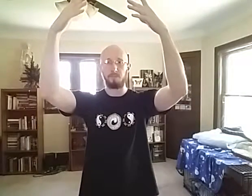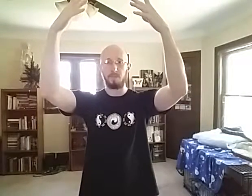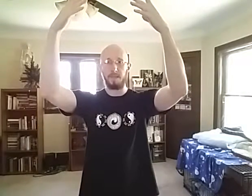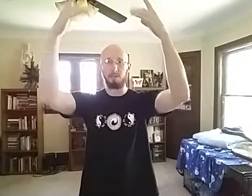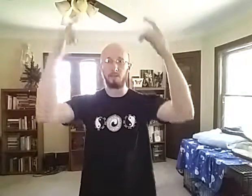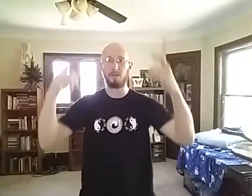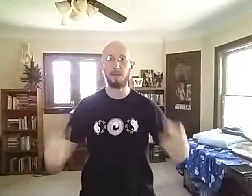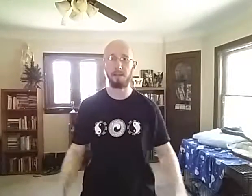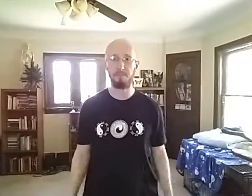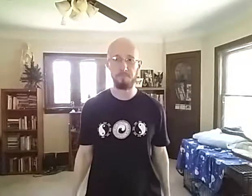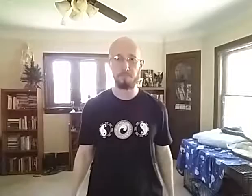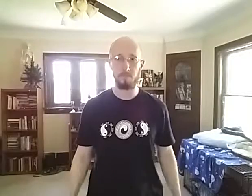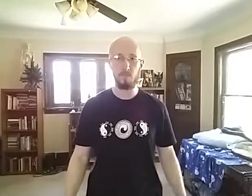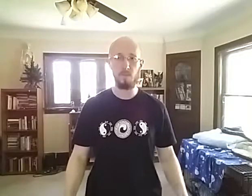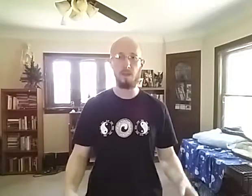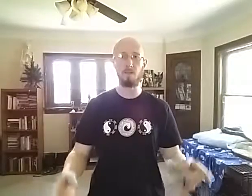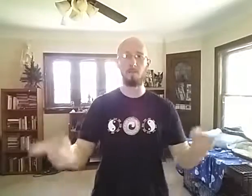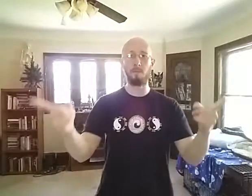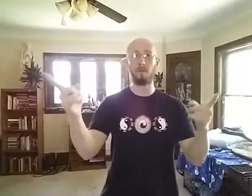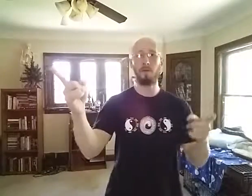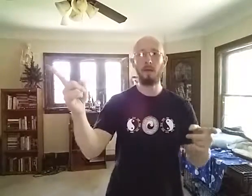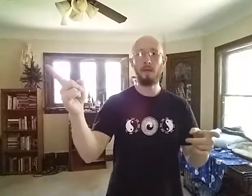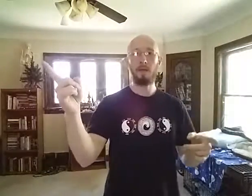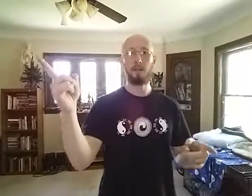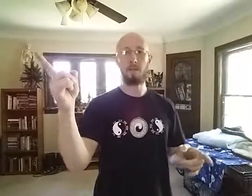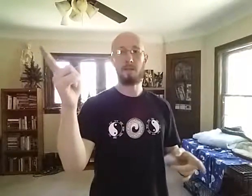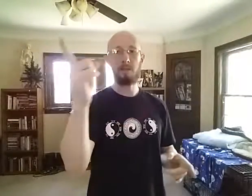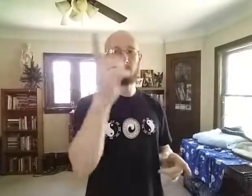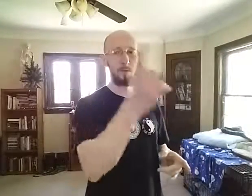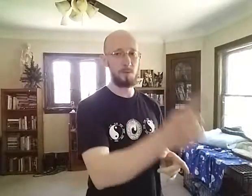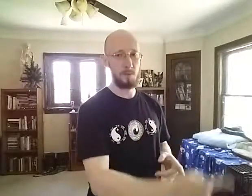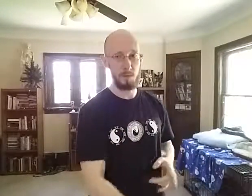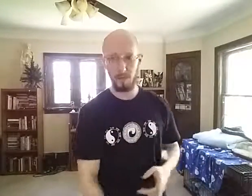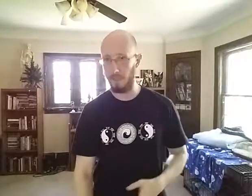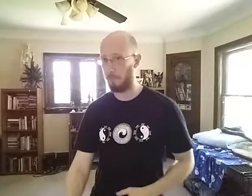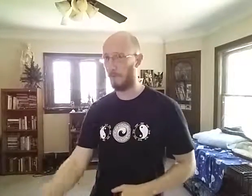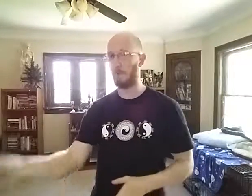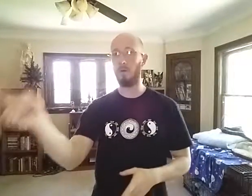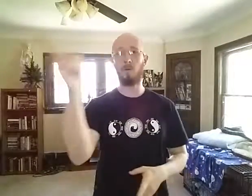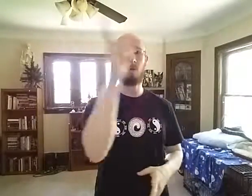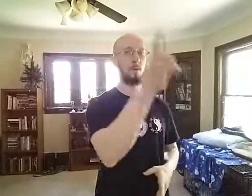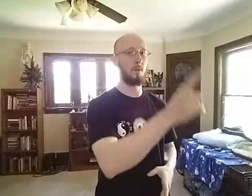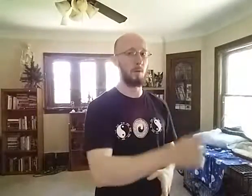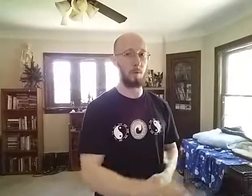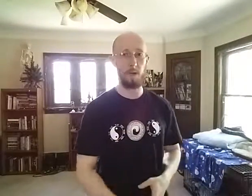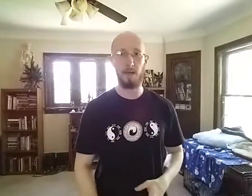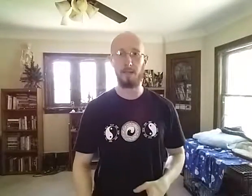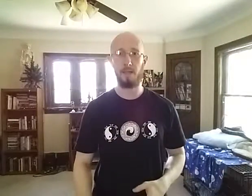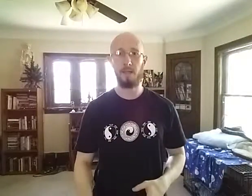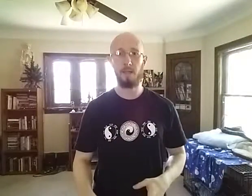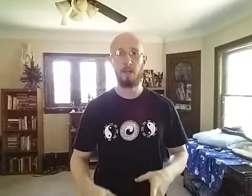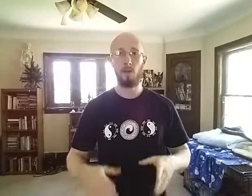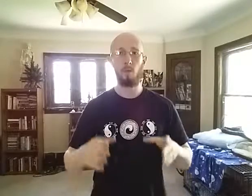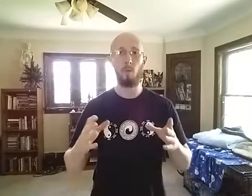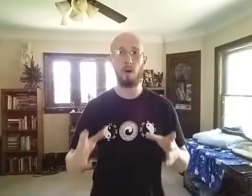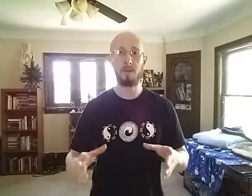Same sort of thing. Now, remember, with internals, we want to keep the whole body one